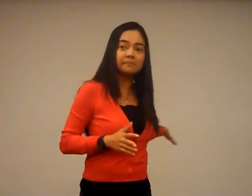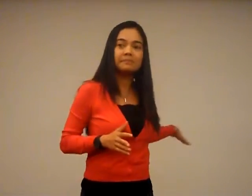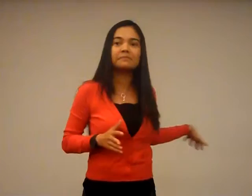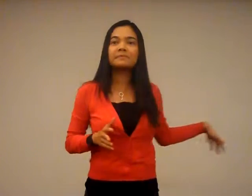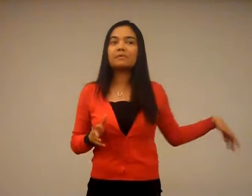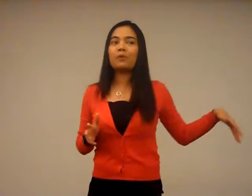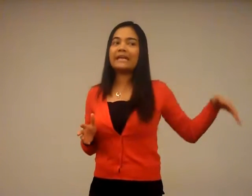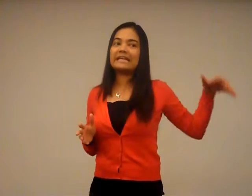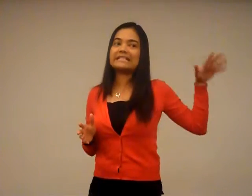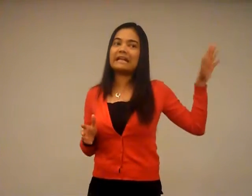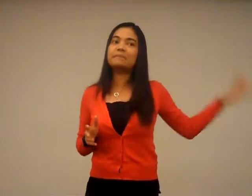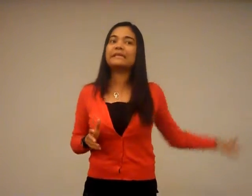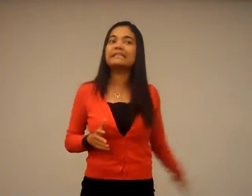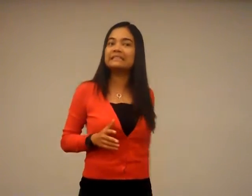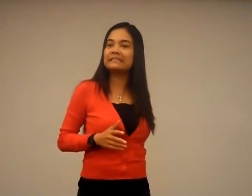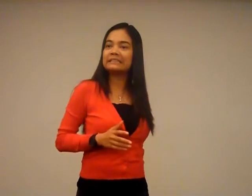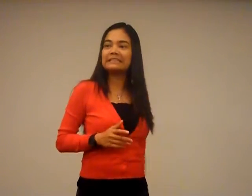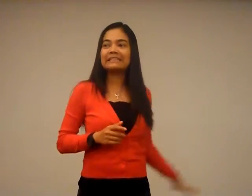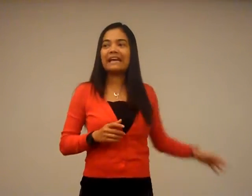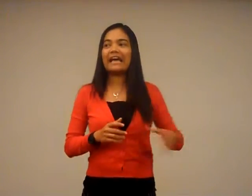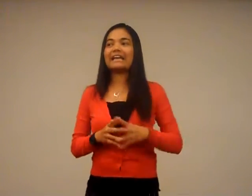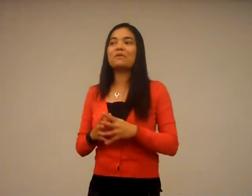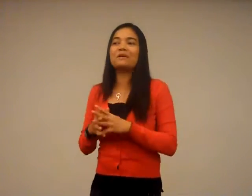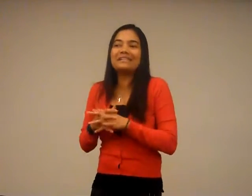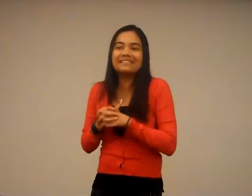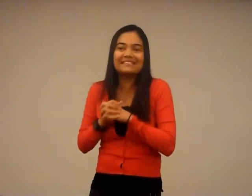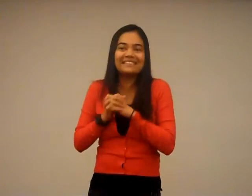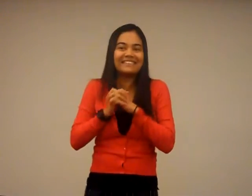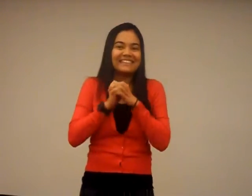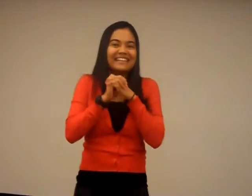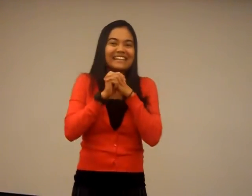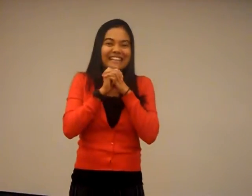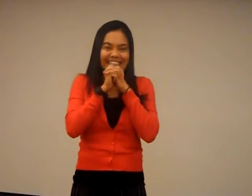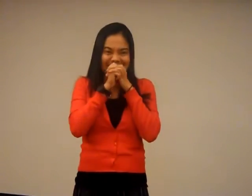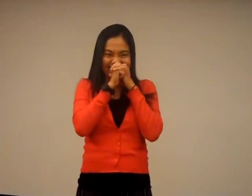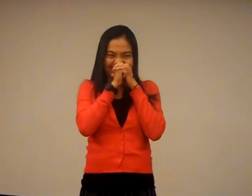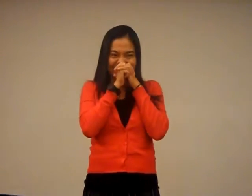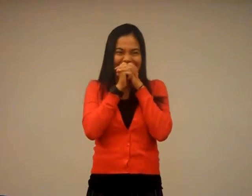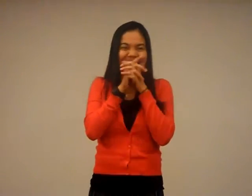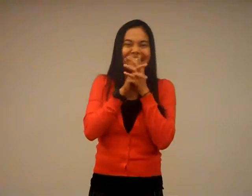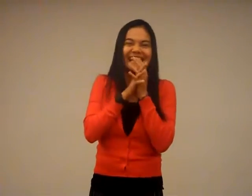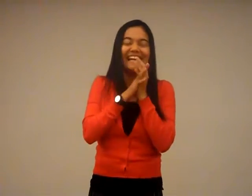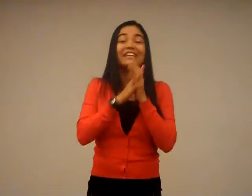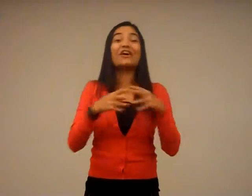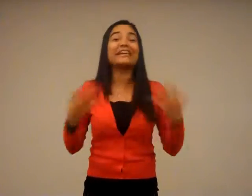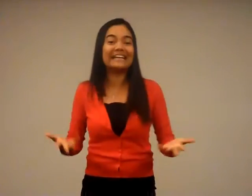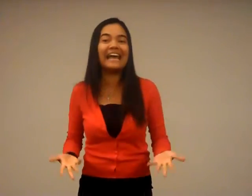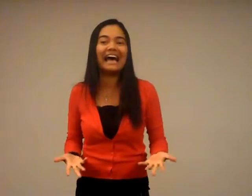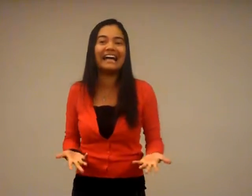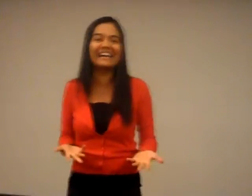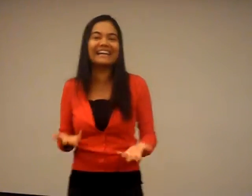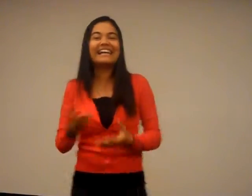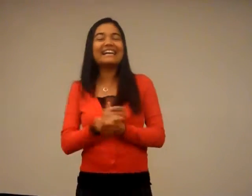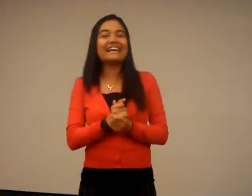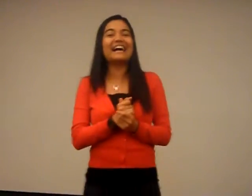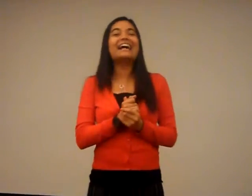where there's salmon. And I would... Where got salmon in Malaysia? Not here lah. Oh,